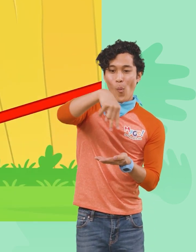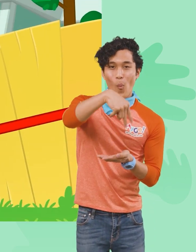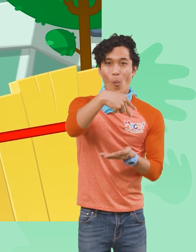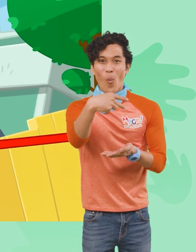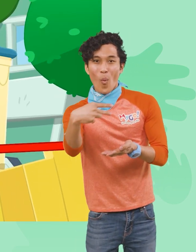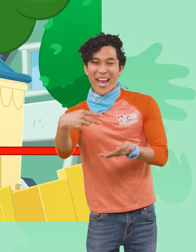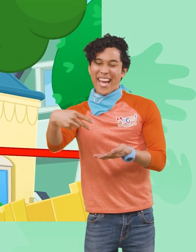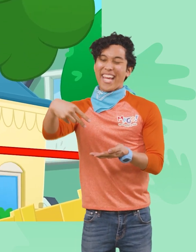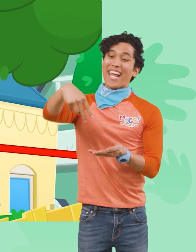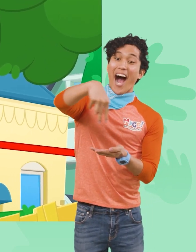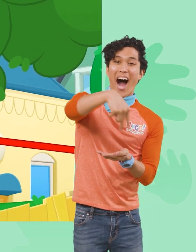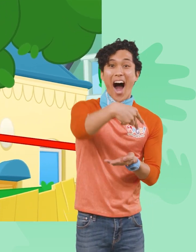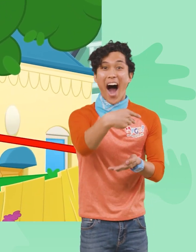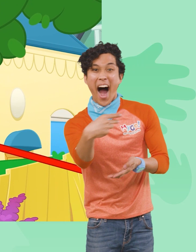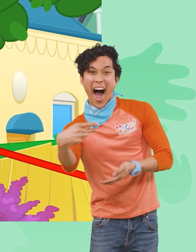Whee! Woo-hoo!